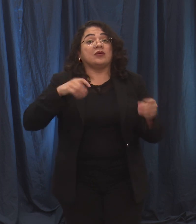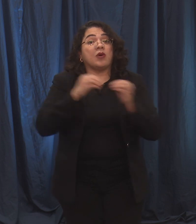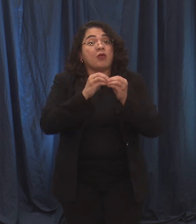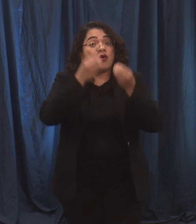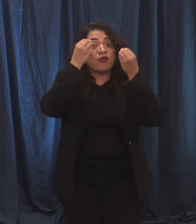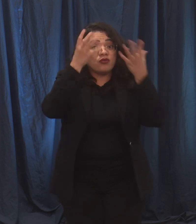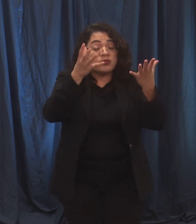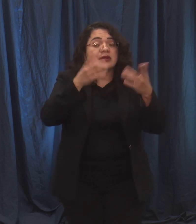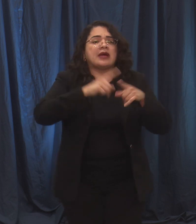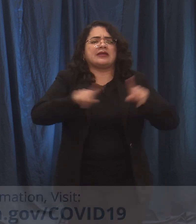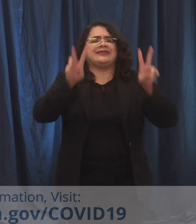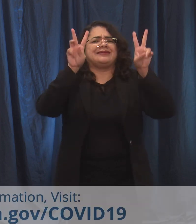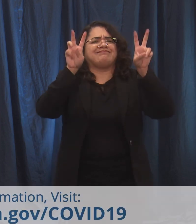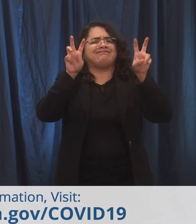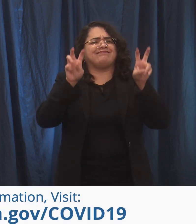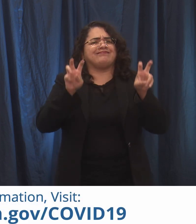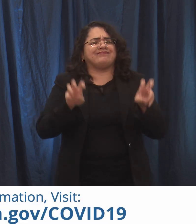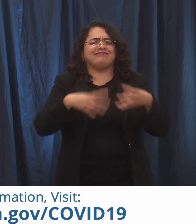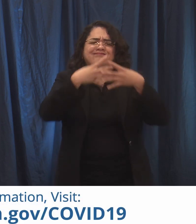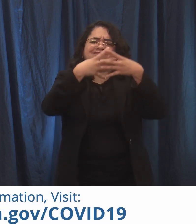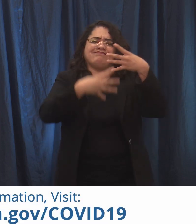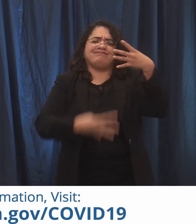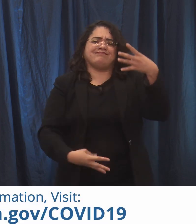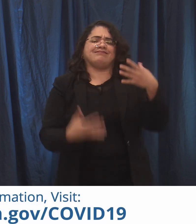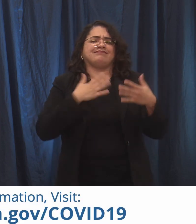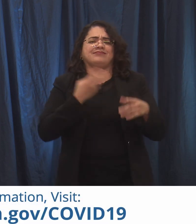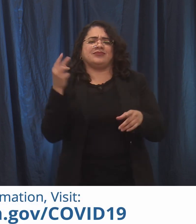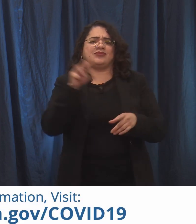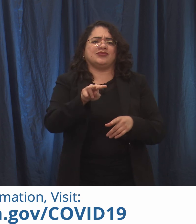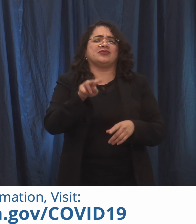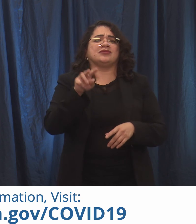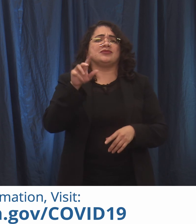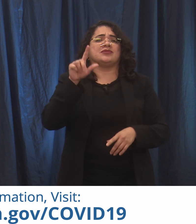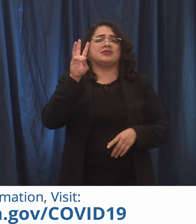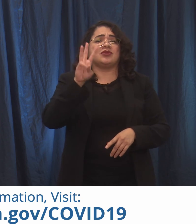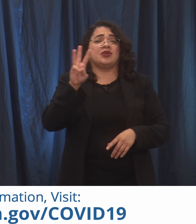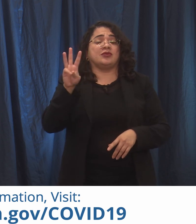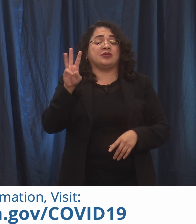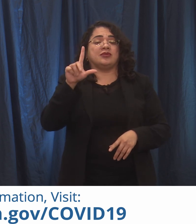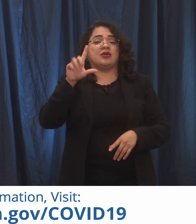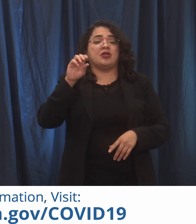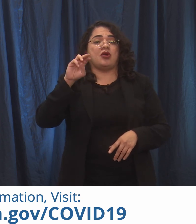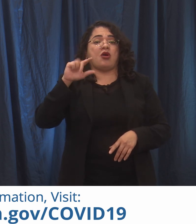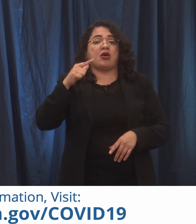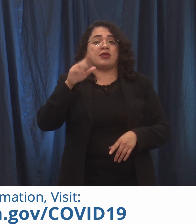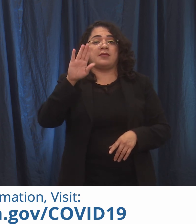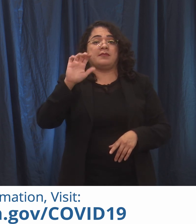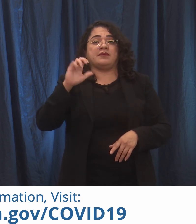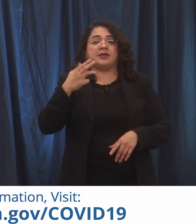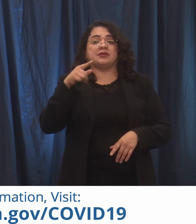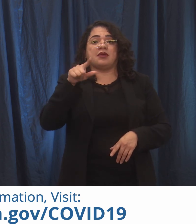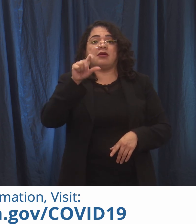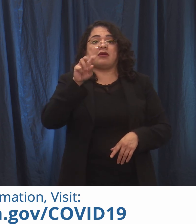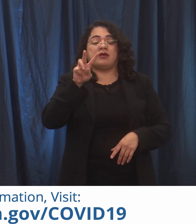these and other topics related to COVID-19, please visit our website at www.longbeach